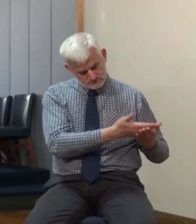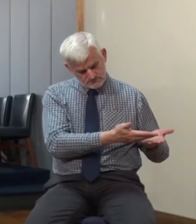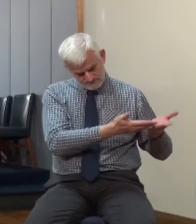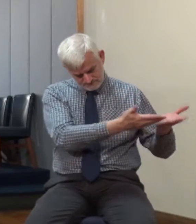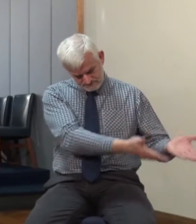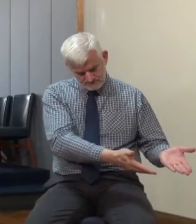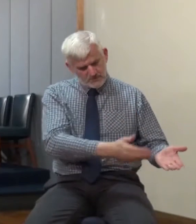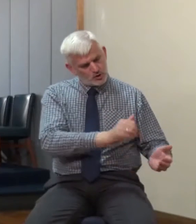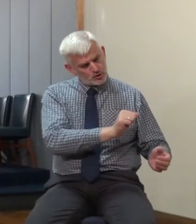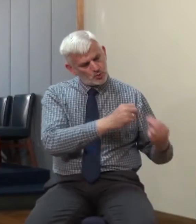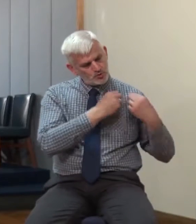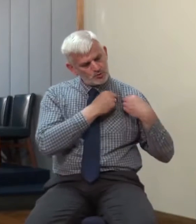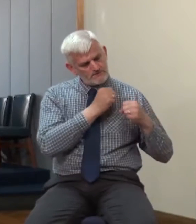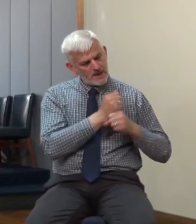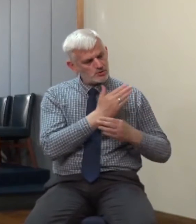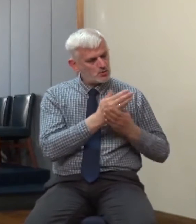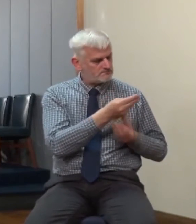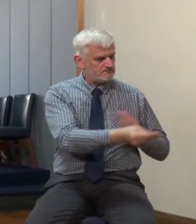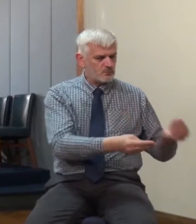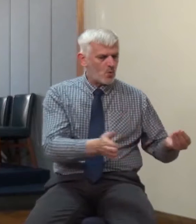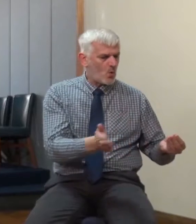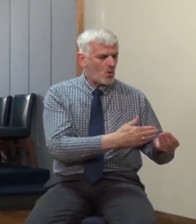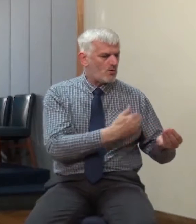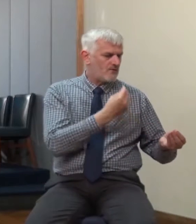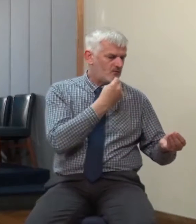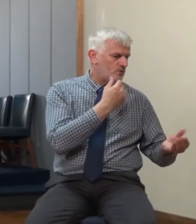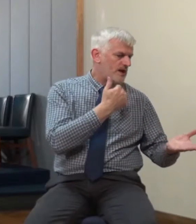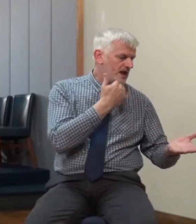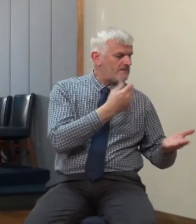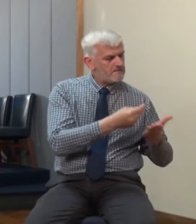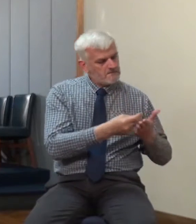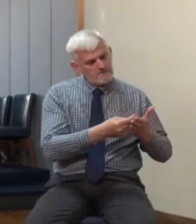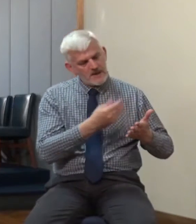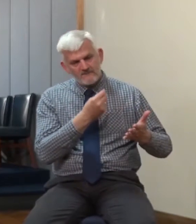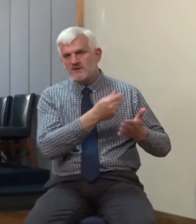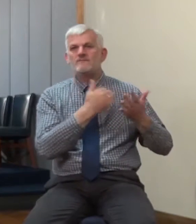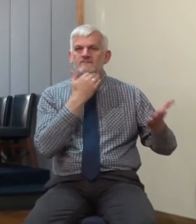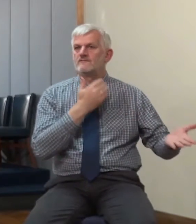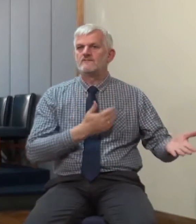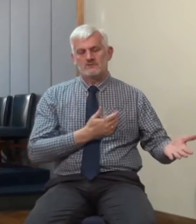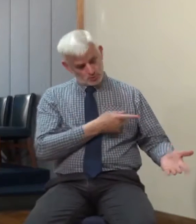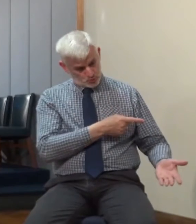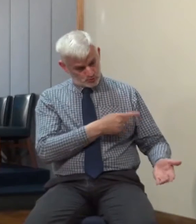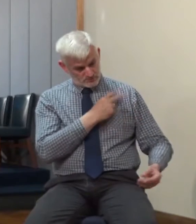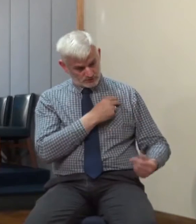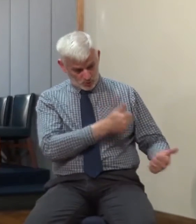to make sure everybody is provided for. It's wonderful illustration really because he's not